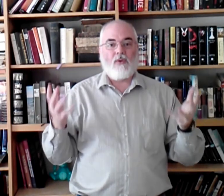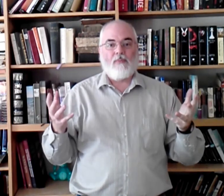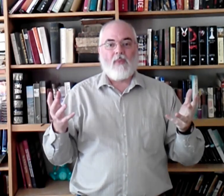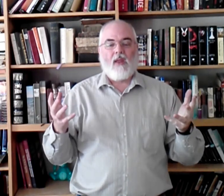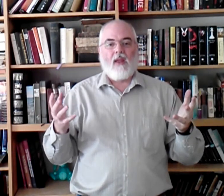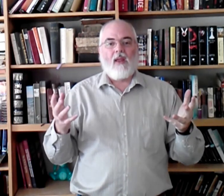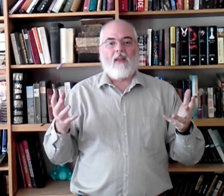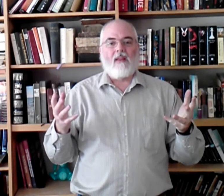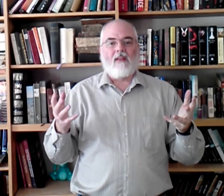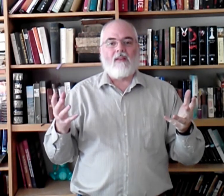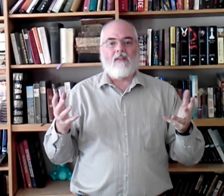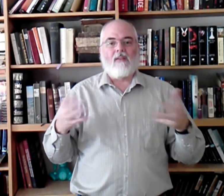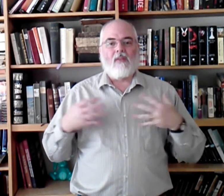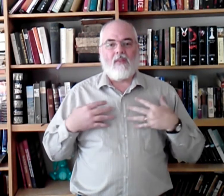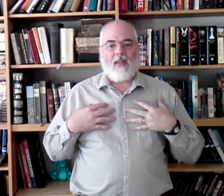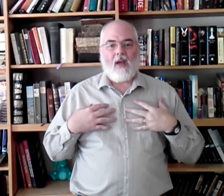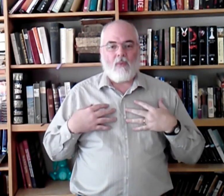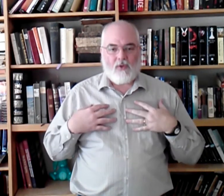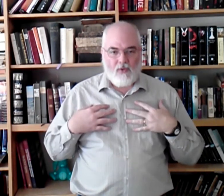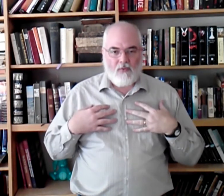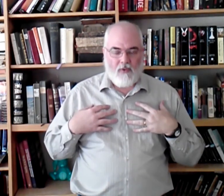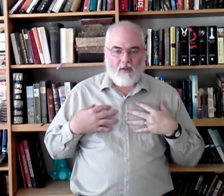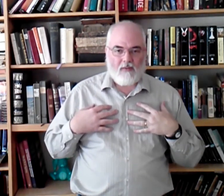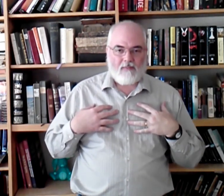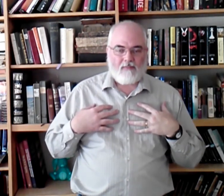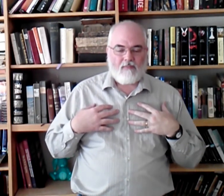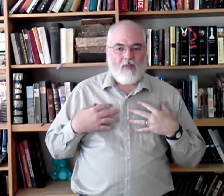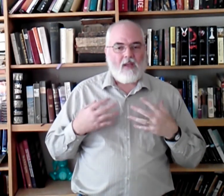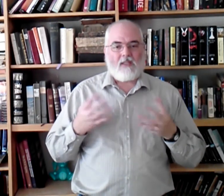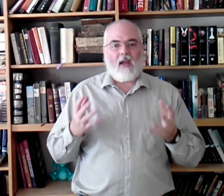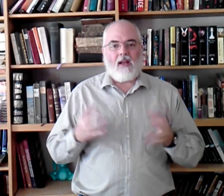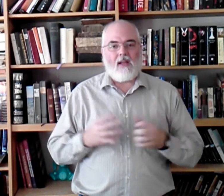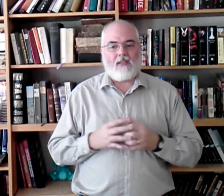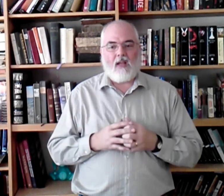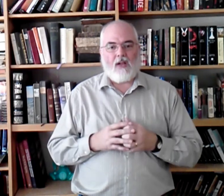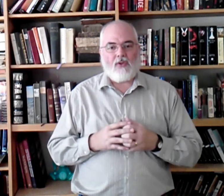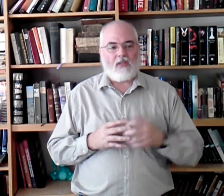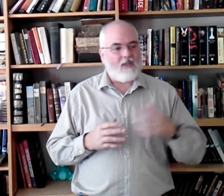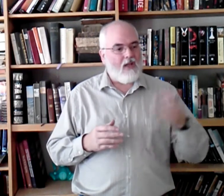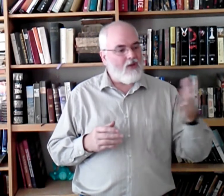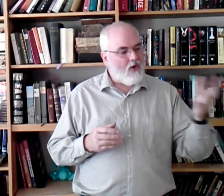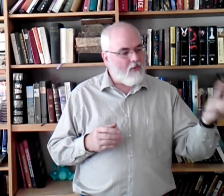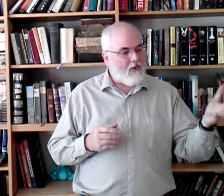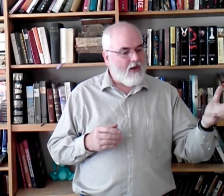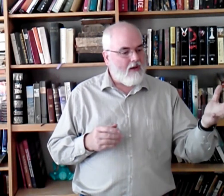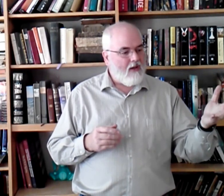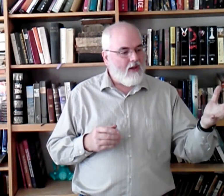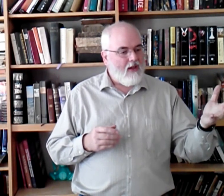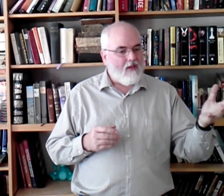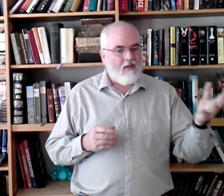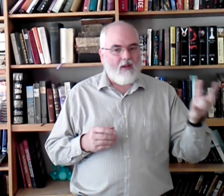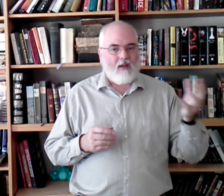that which you feel. Signing is not just interpreting the